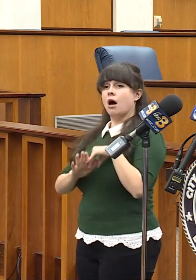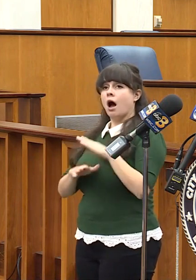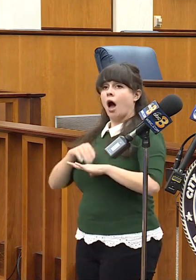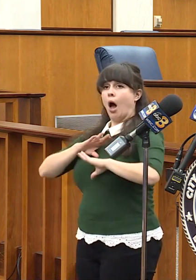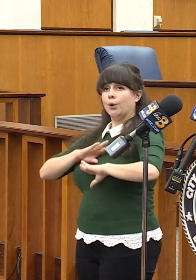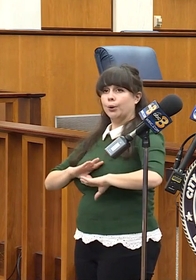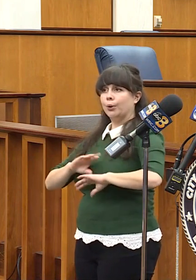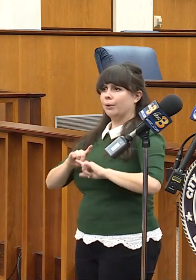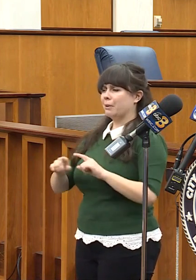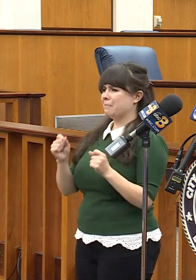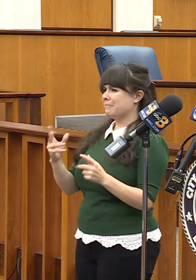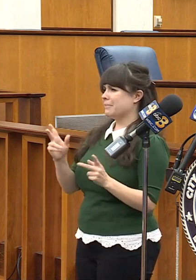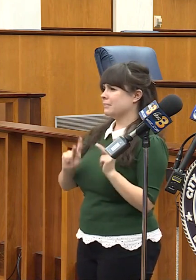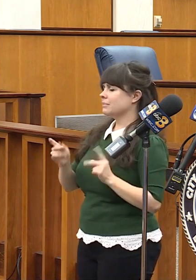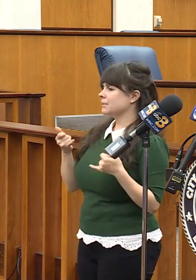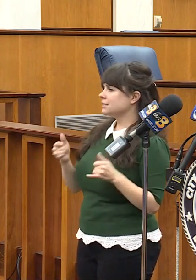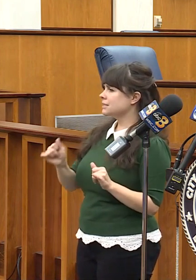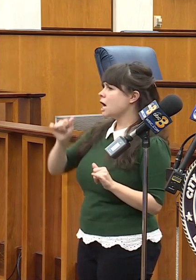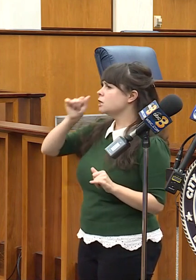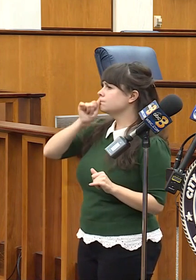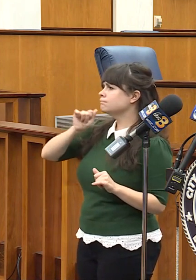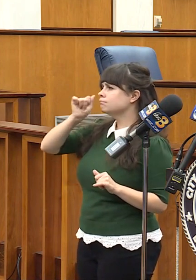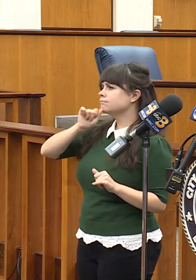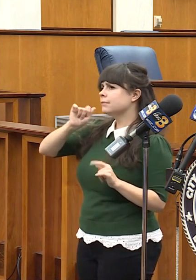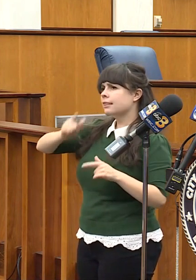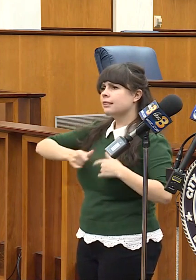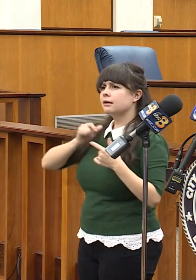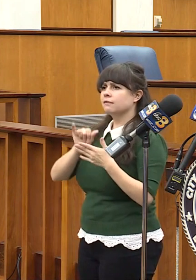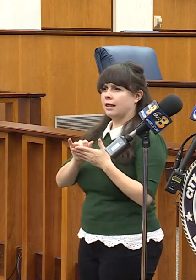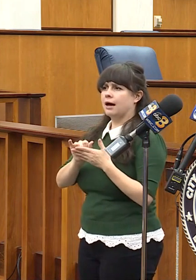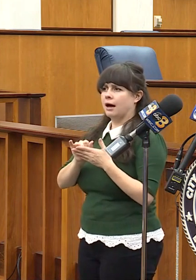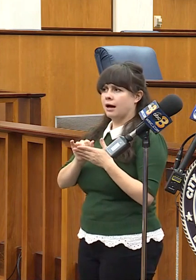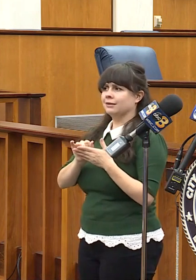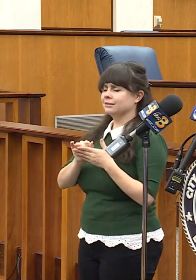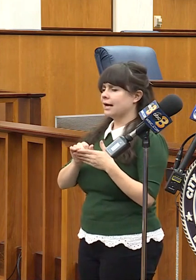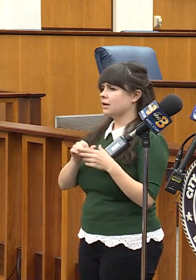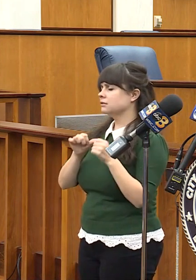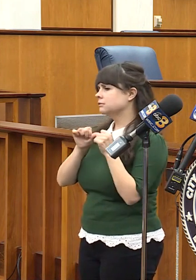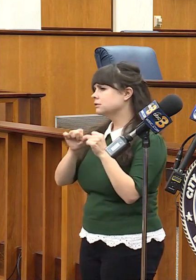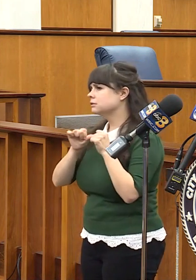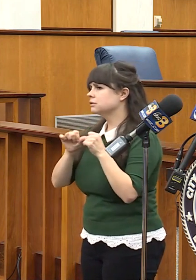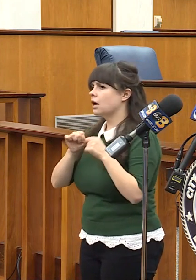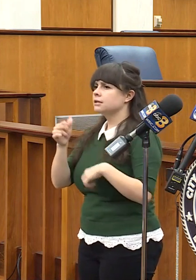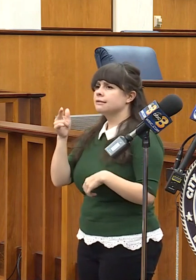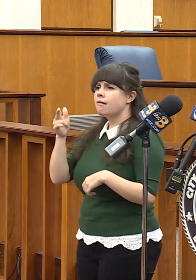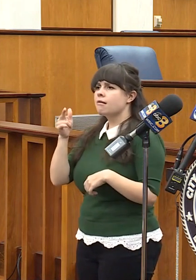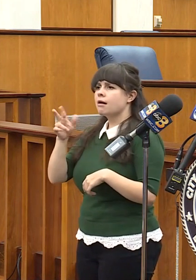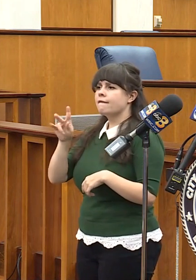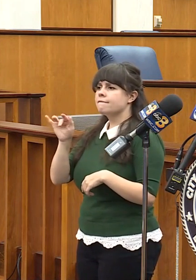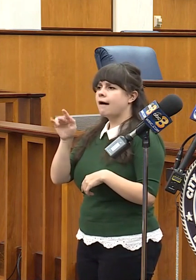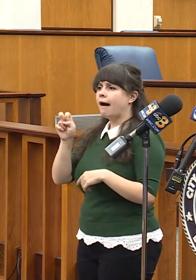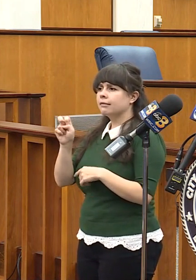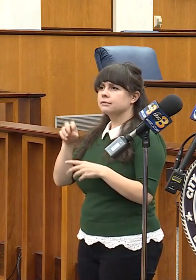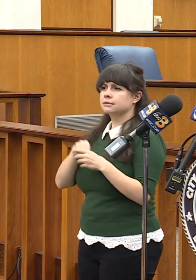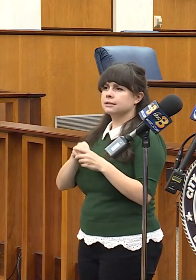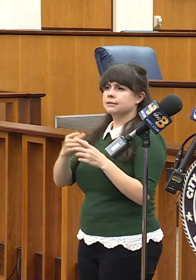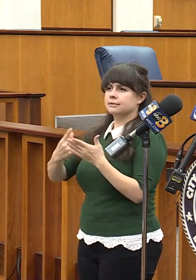still have to deal with just the constant gun violence that occurs in neighborhoods like